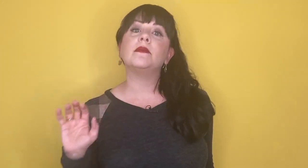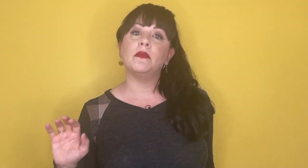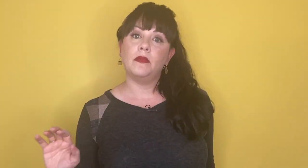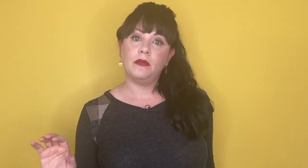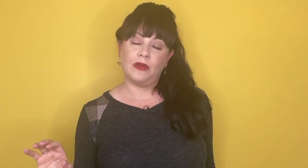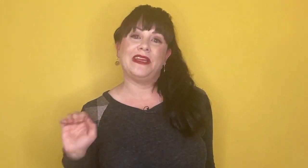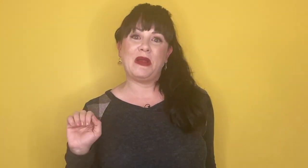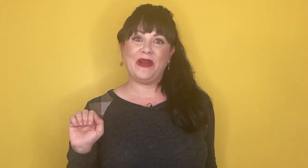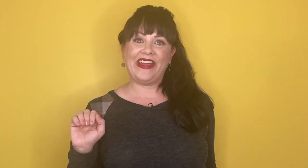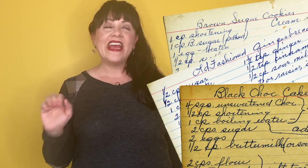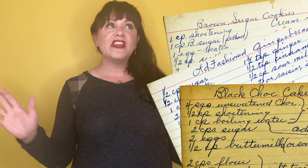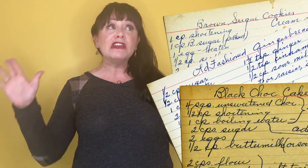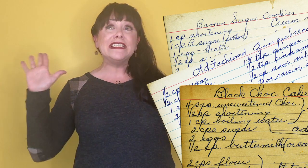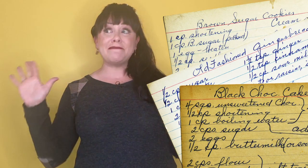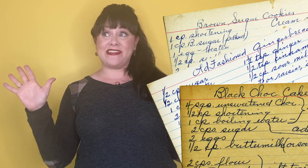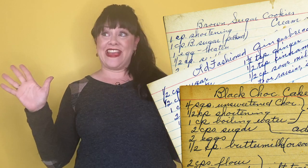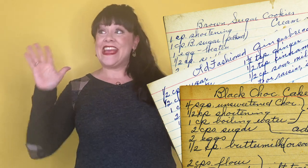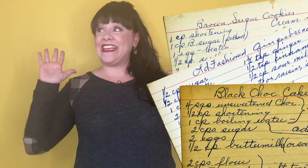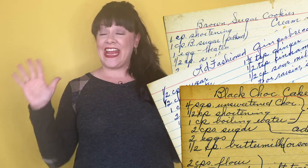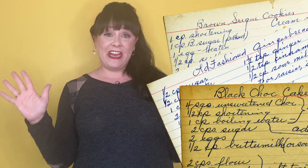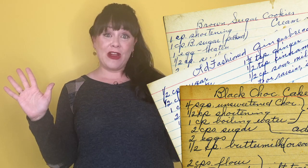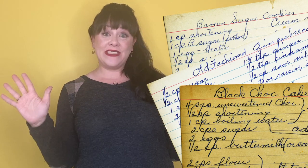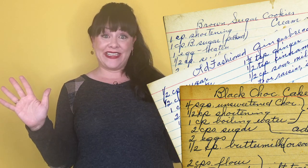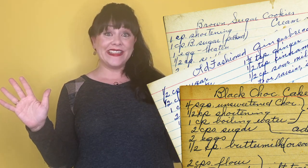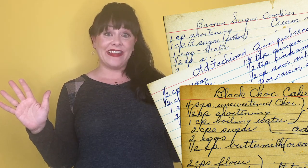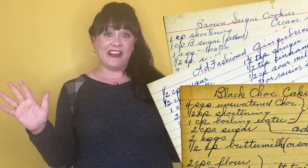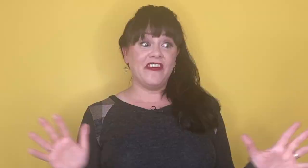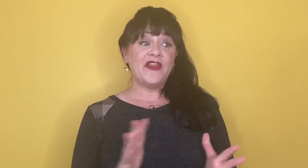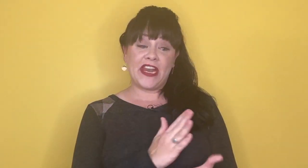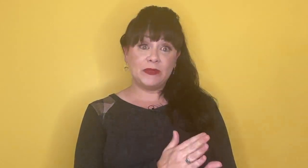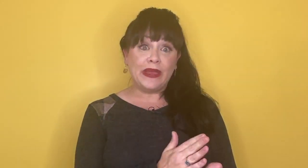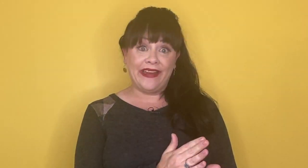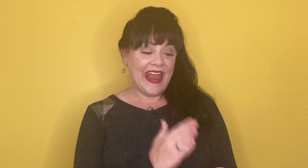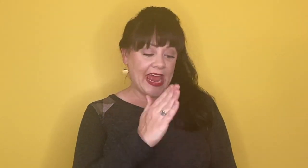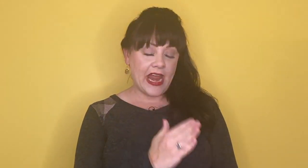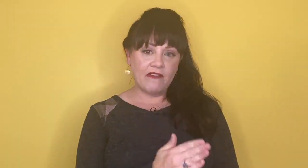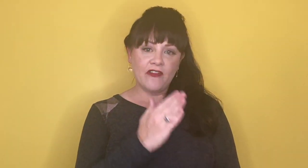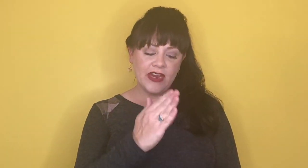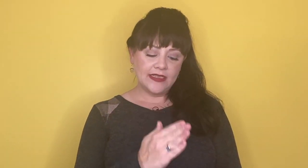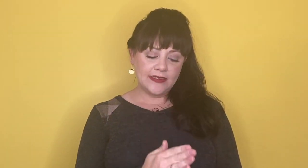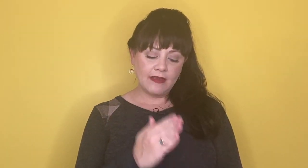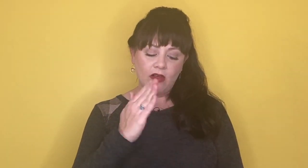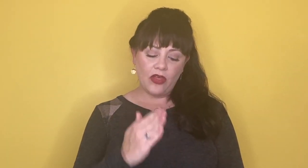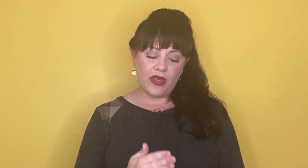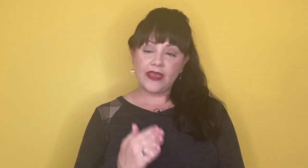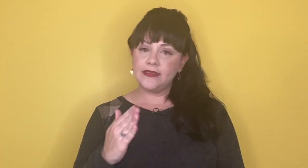what they are bringing. There is something in the Enneagram 6s life that has been at every single Thanksgiving